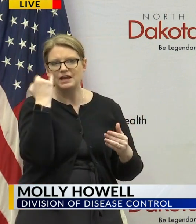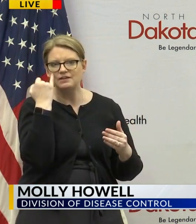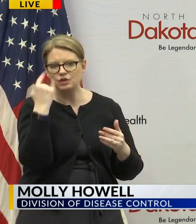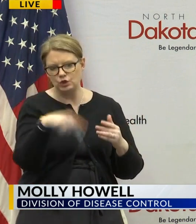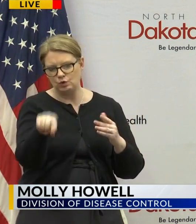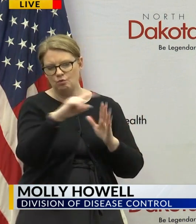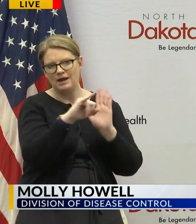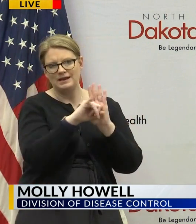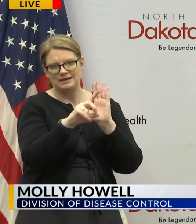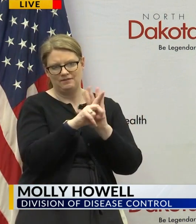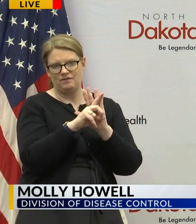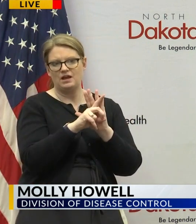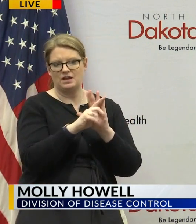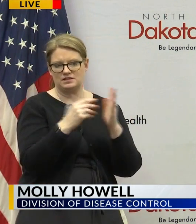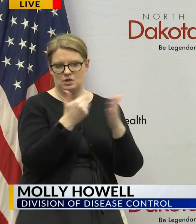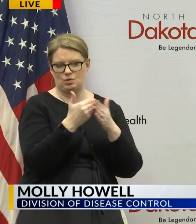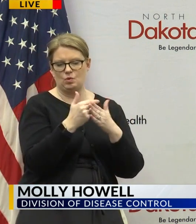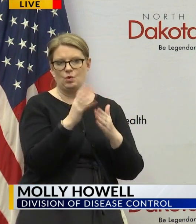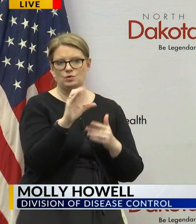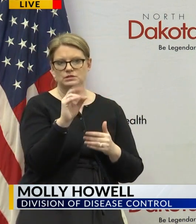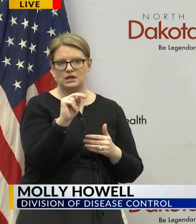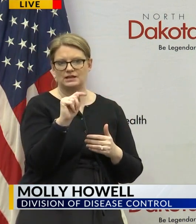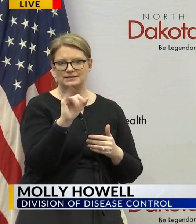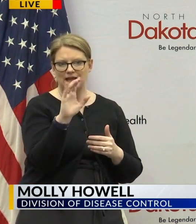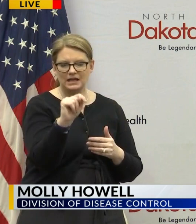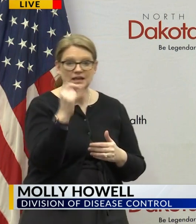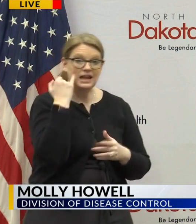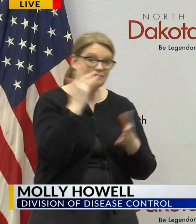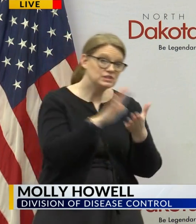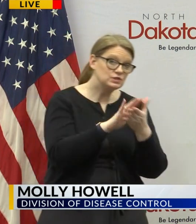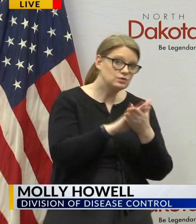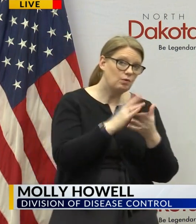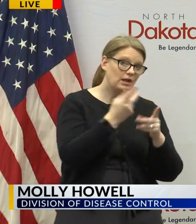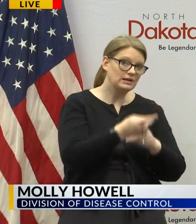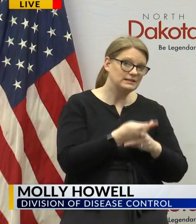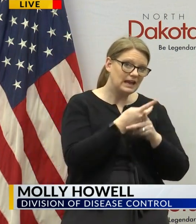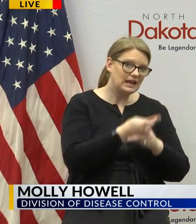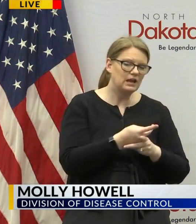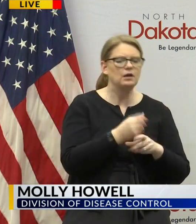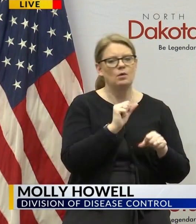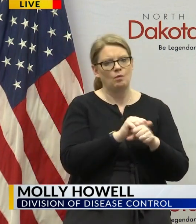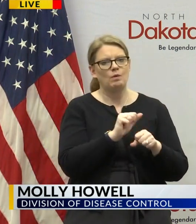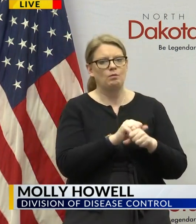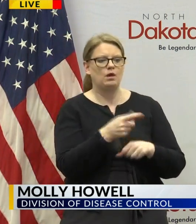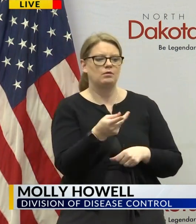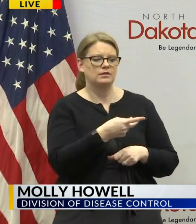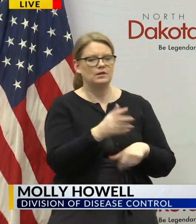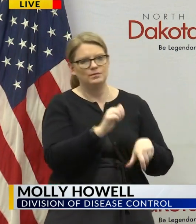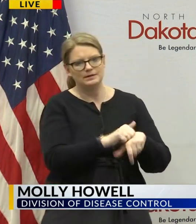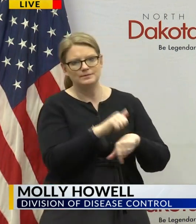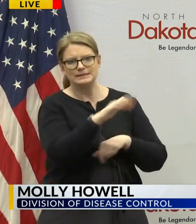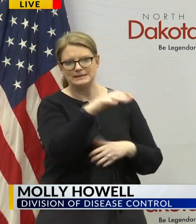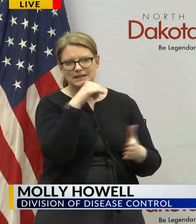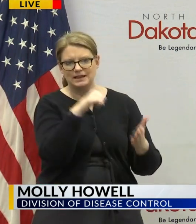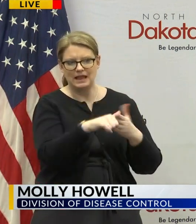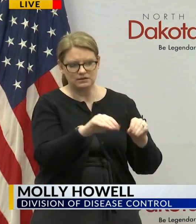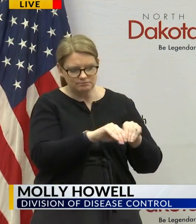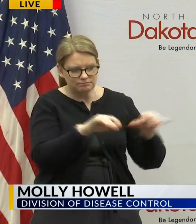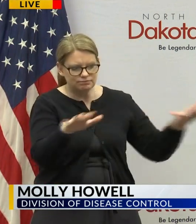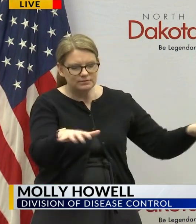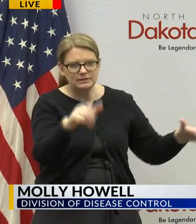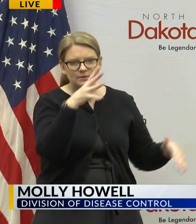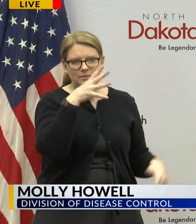identified through our case investigation if it's a school or a daycare we'll work with the school or daycare we'll send letters out to all the parents